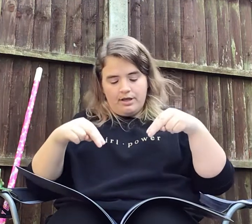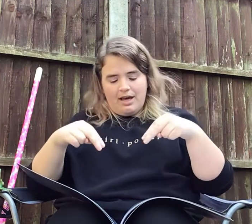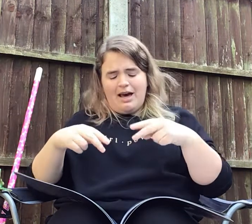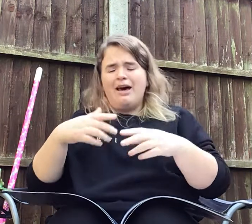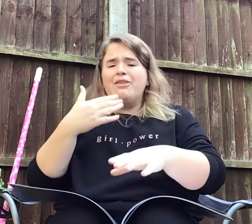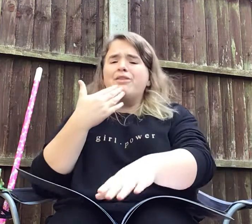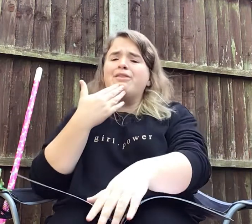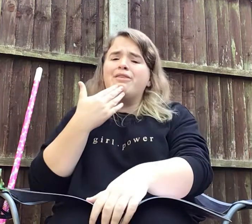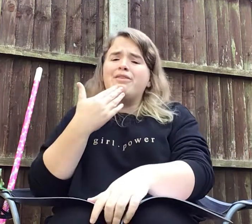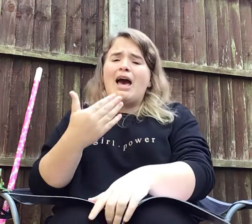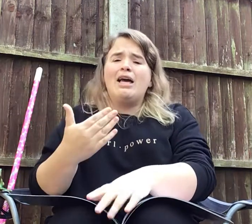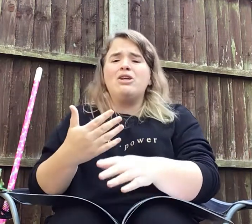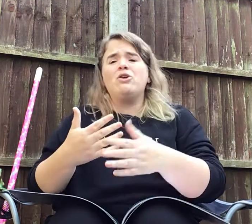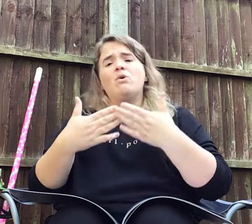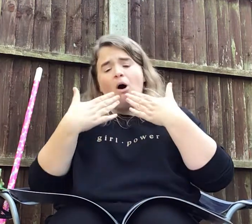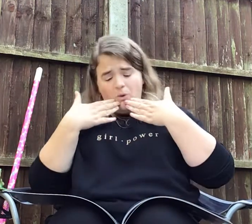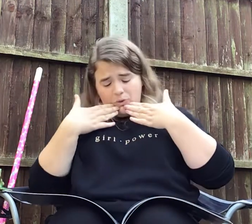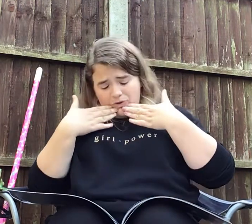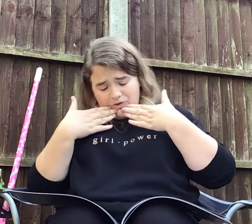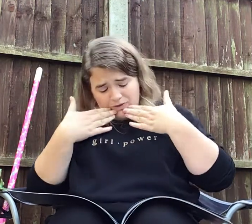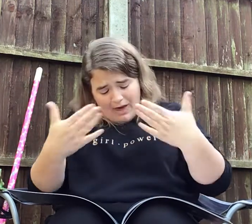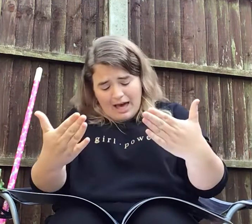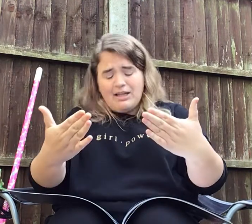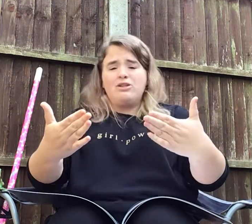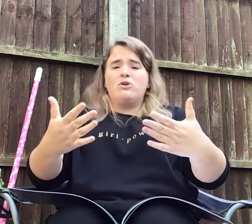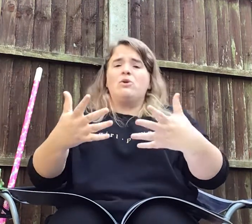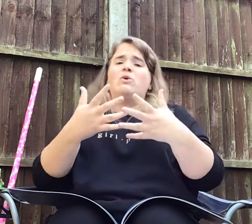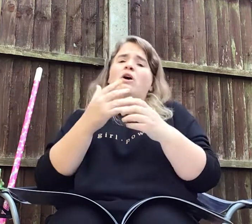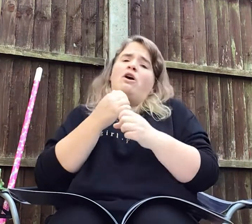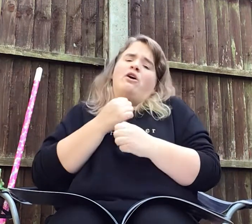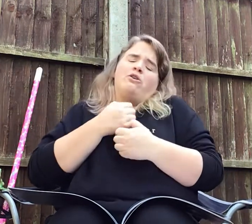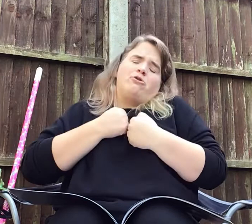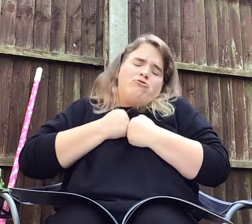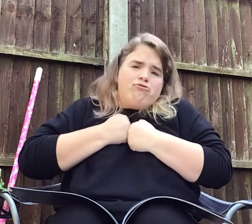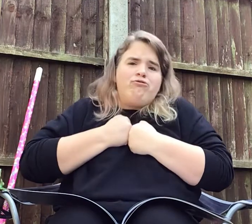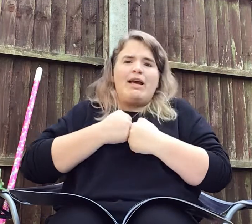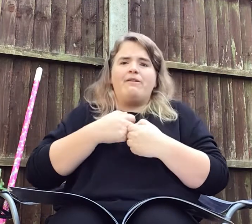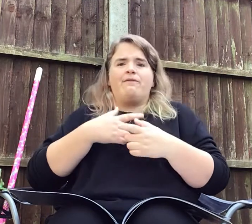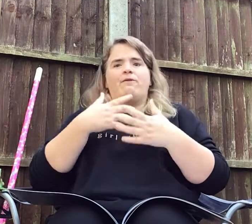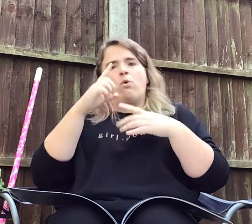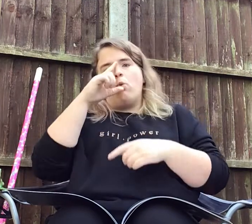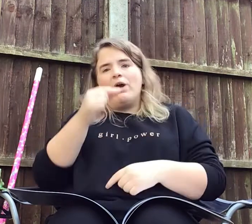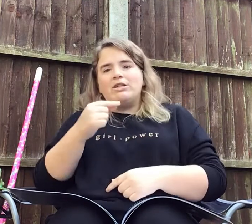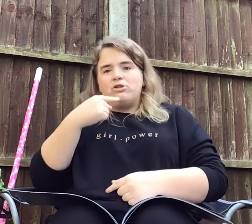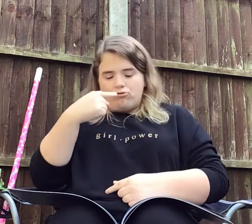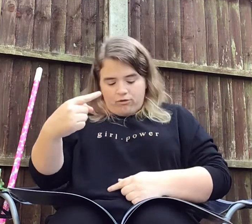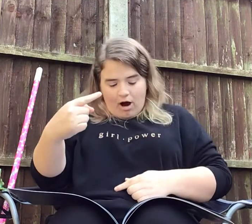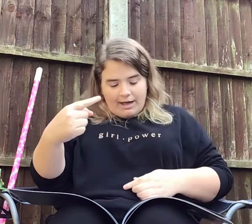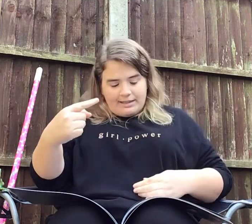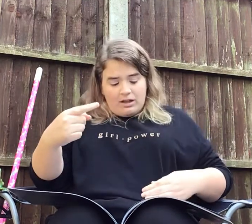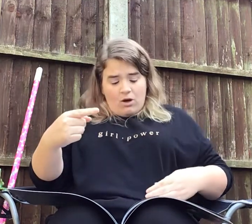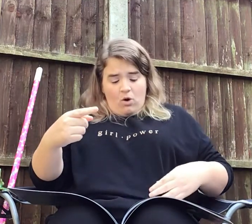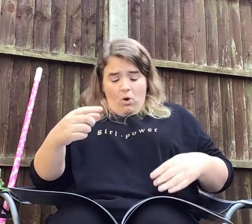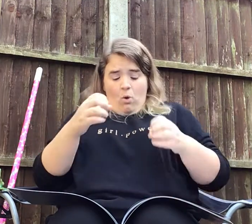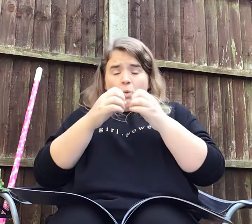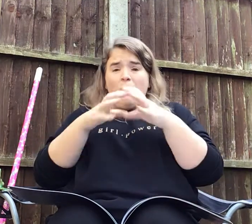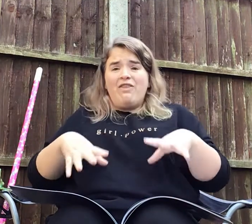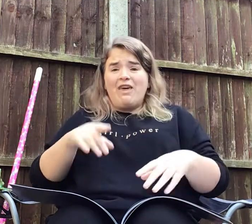And thank you, oh thank you, the grateful witch cried. Without